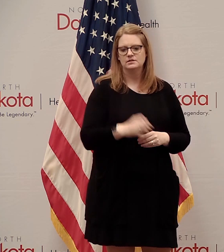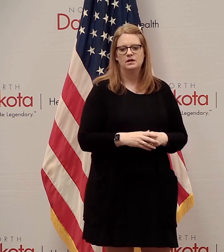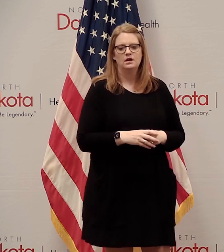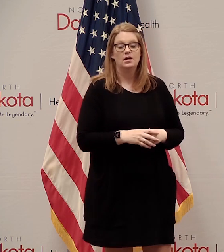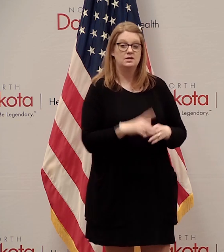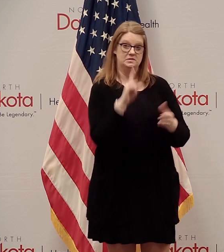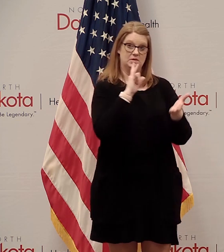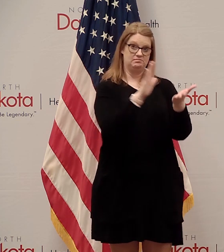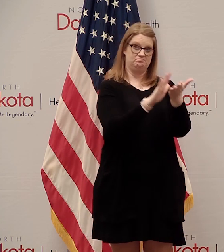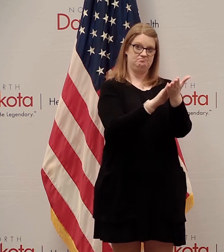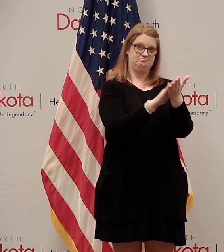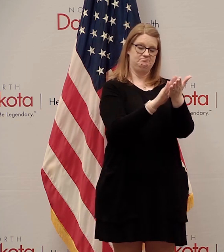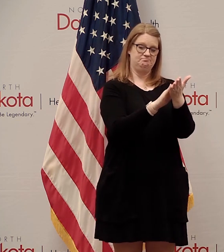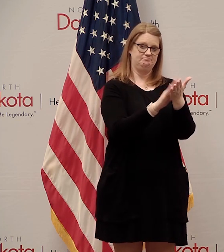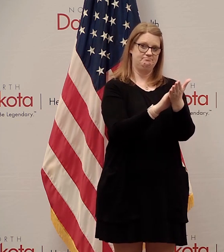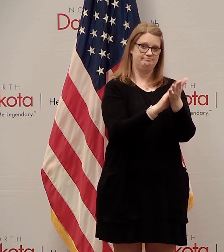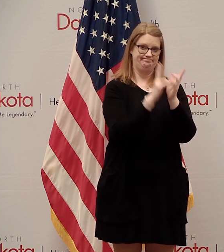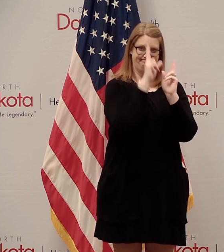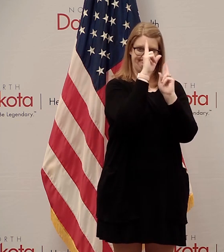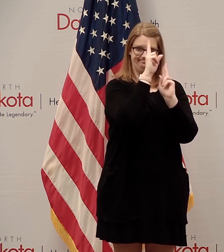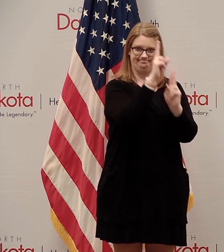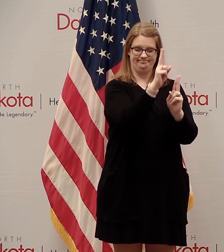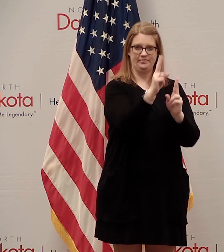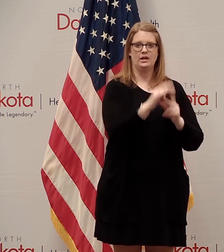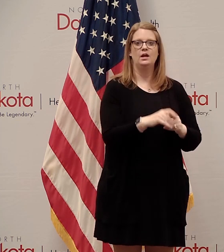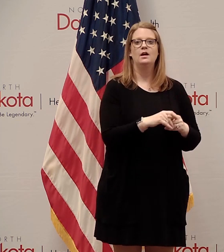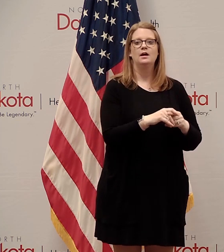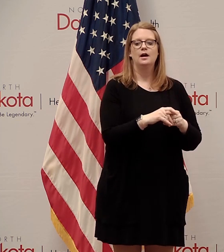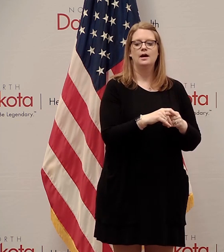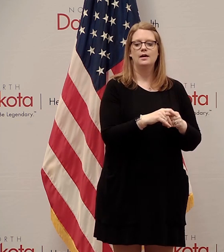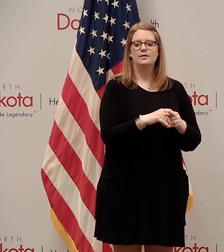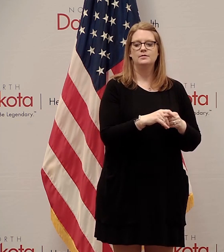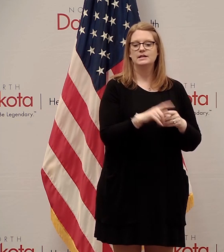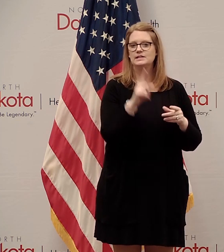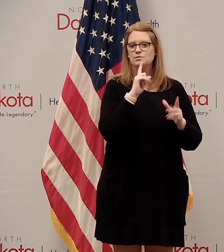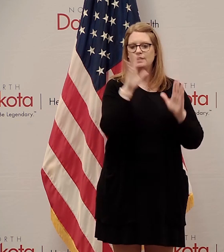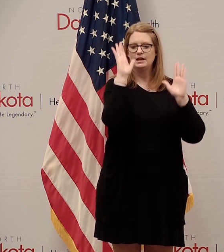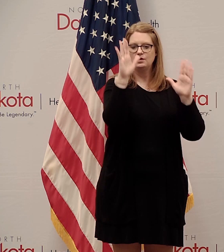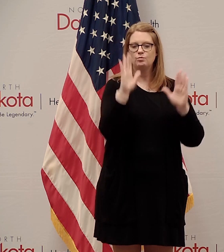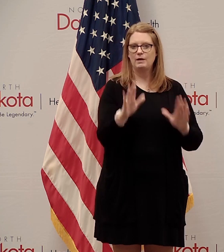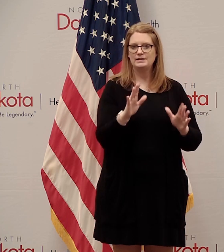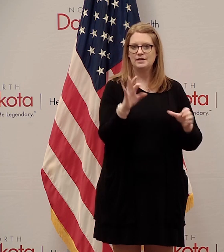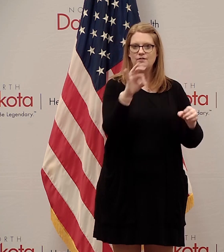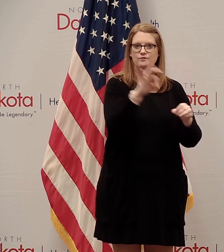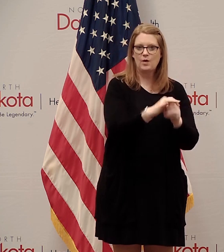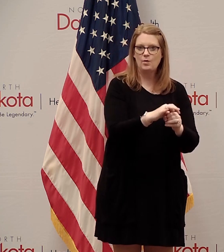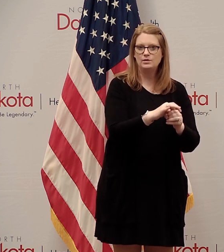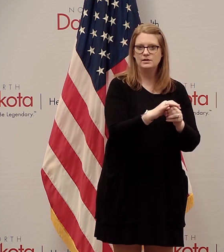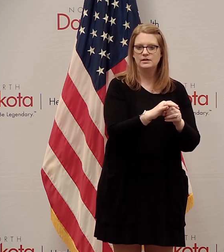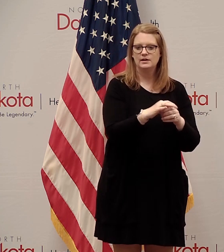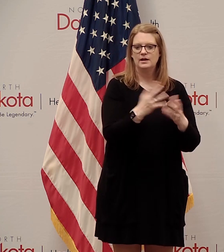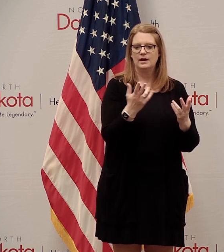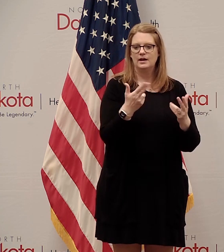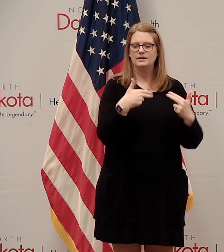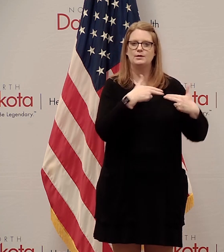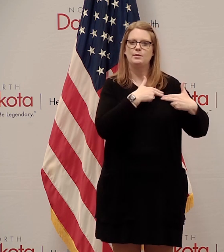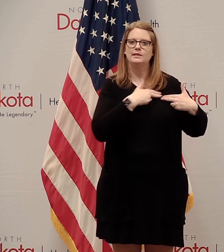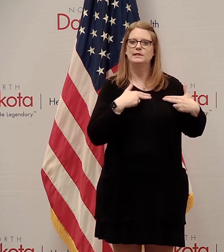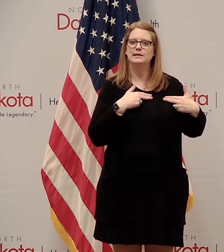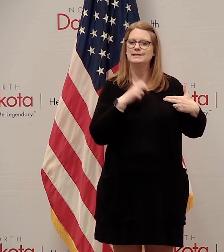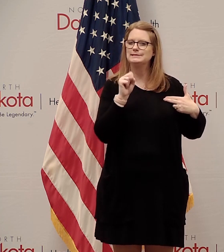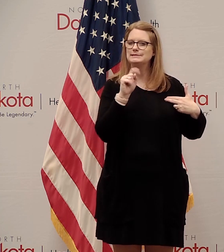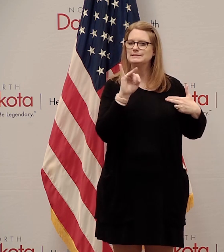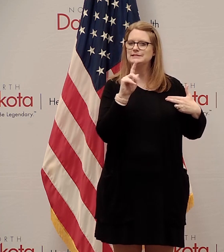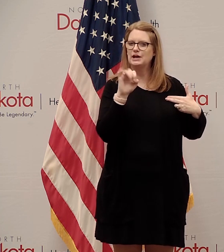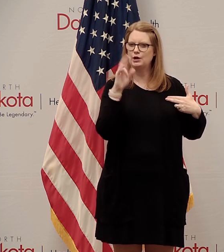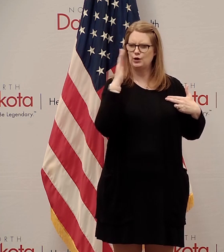shout out. One of the things I know people, it's a great to exercise the right of voting. And who doesn't love a sticker? And when you get to wear